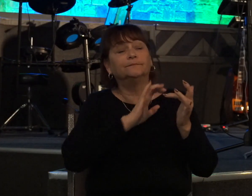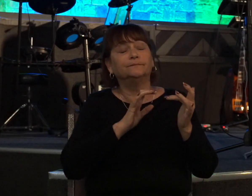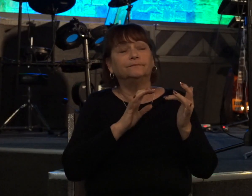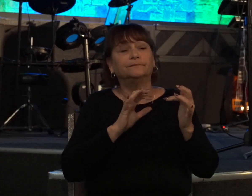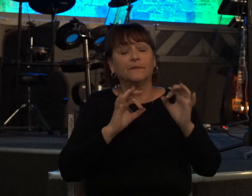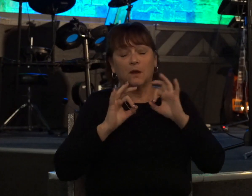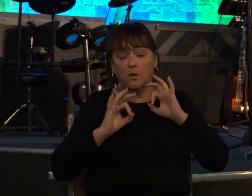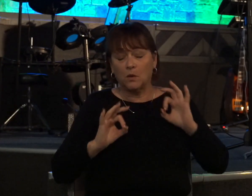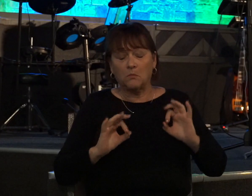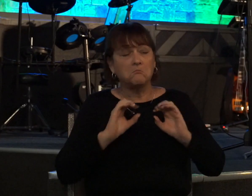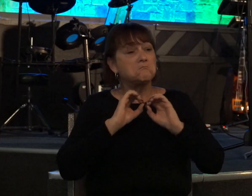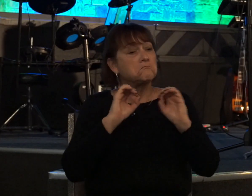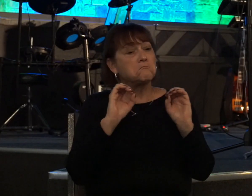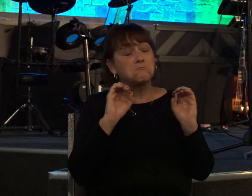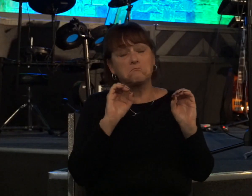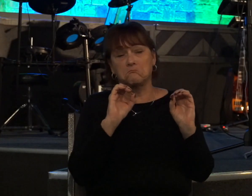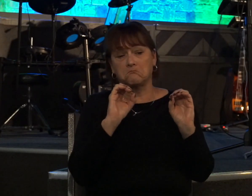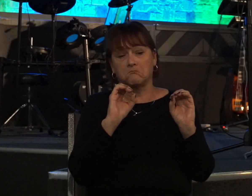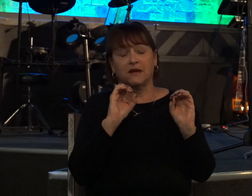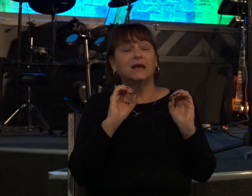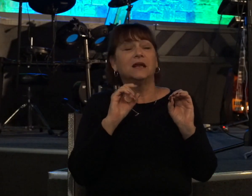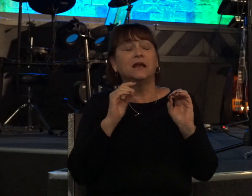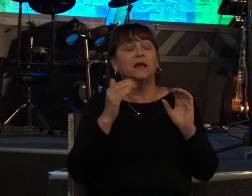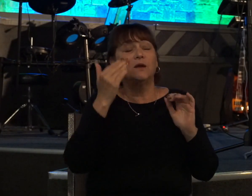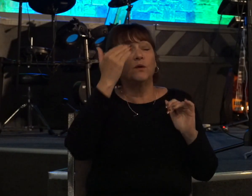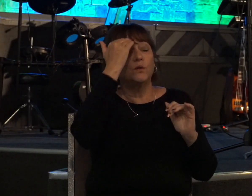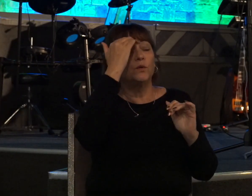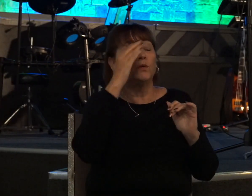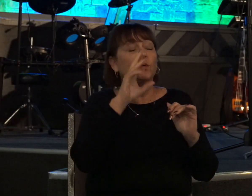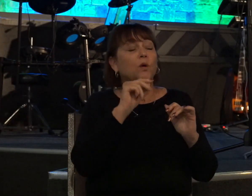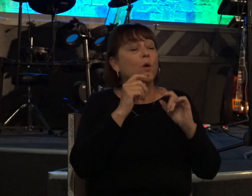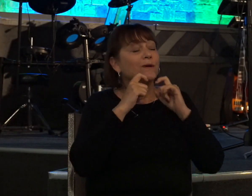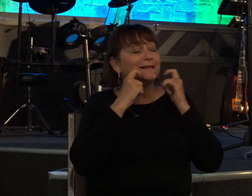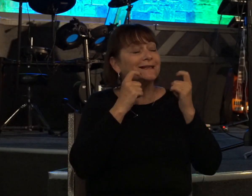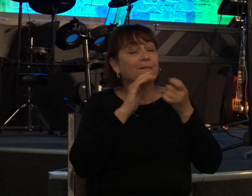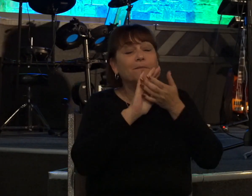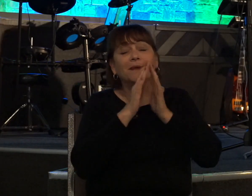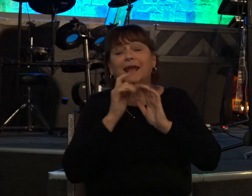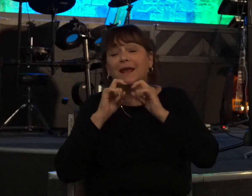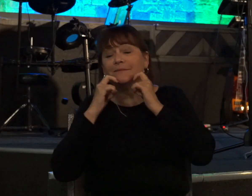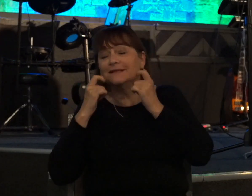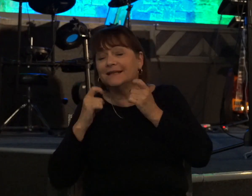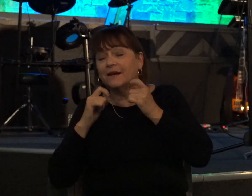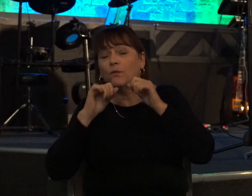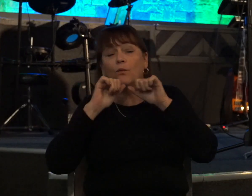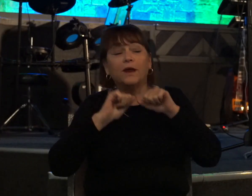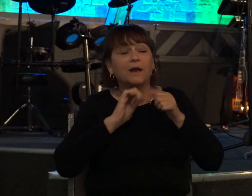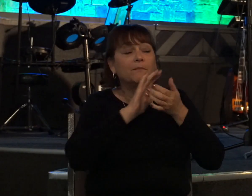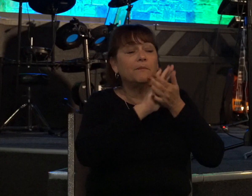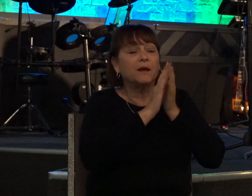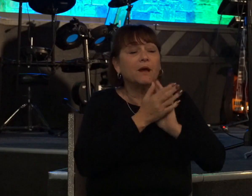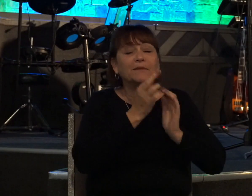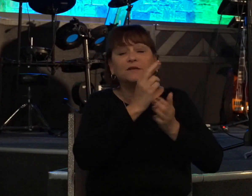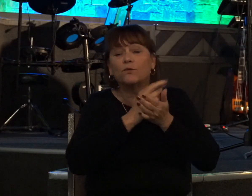blemish and the bible says that he who knew no sin became sin that we might be the righteousness of god